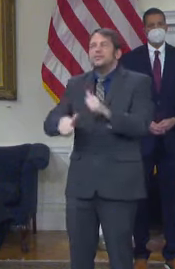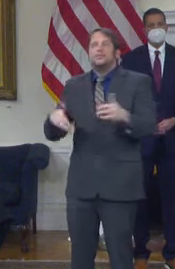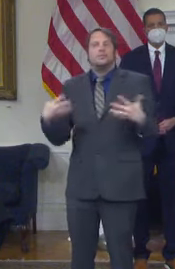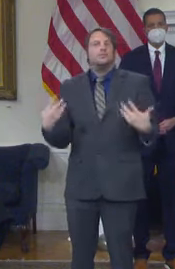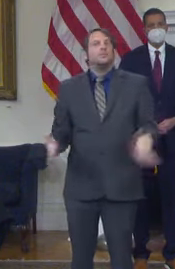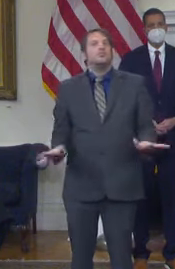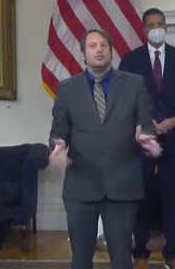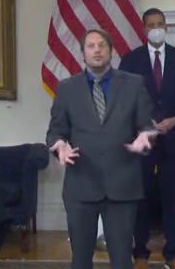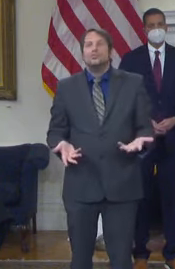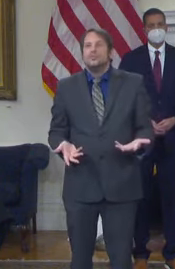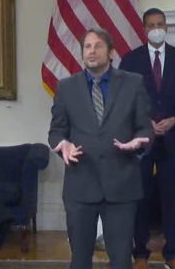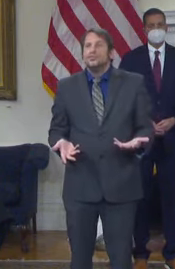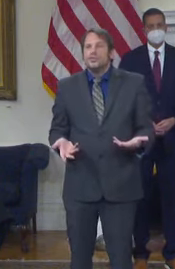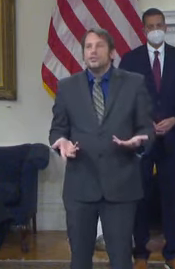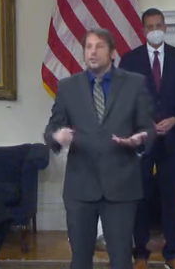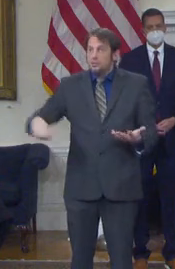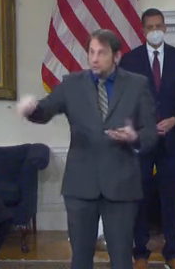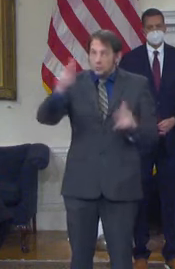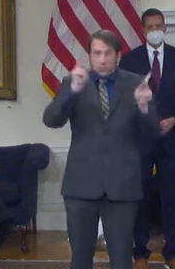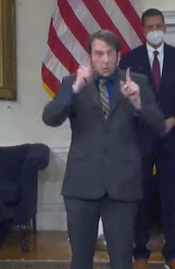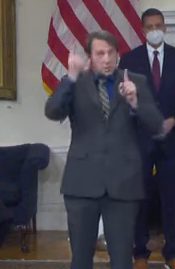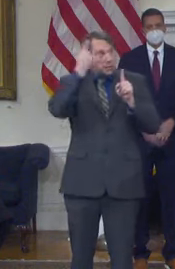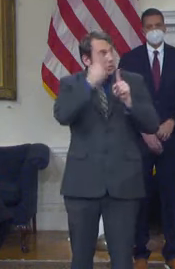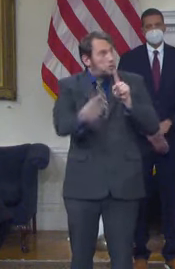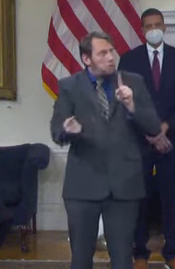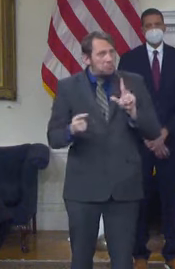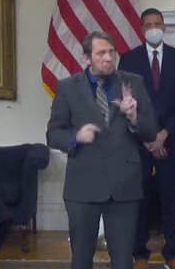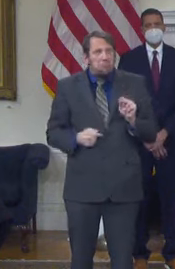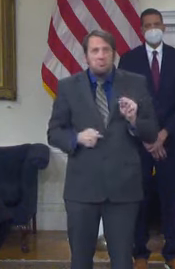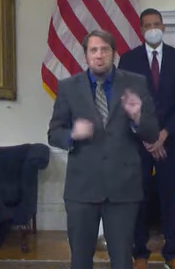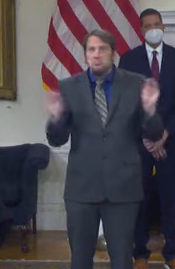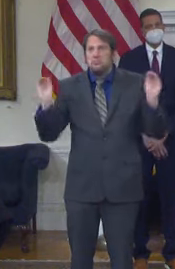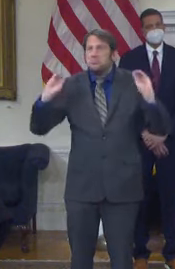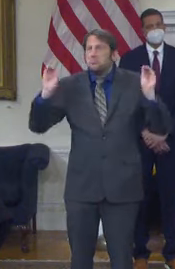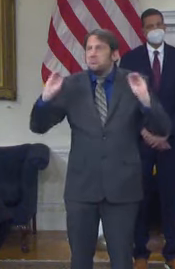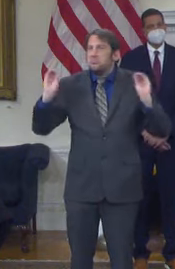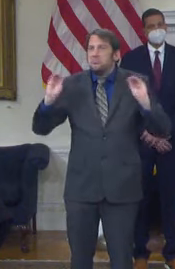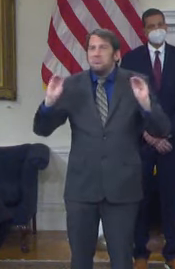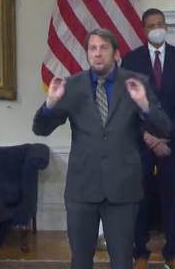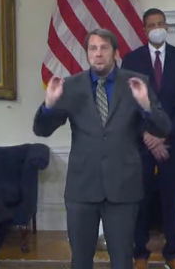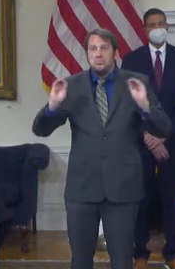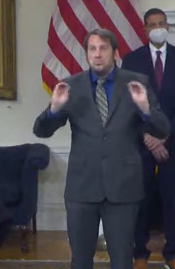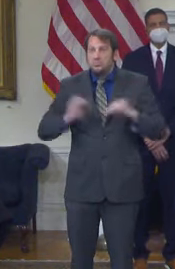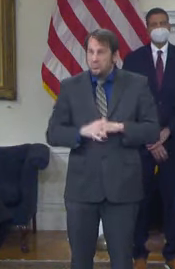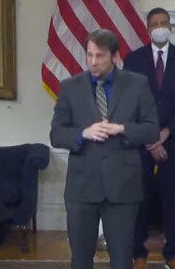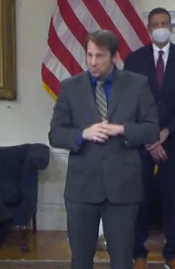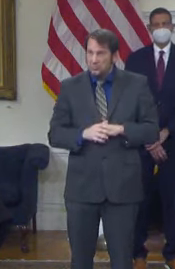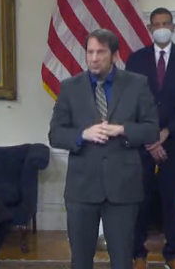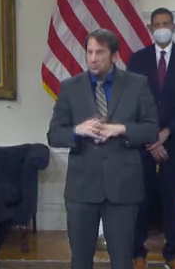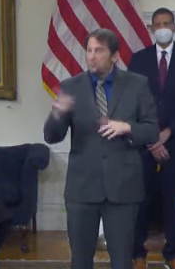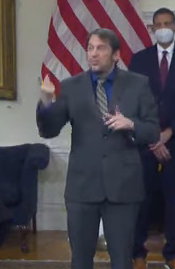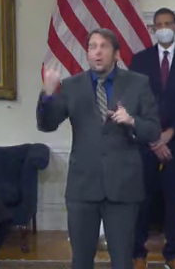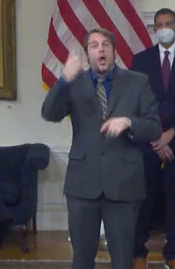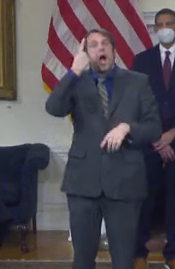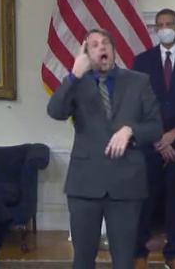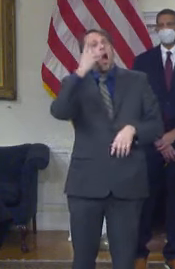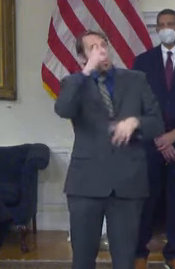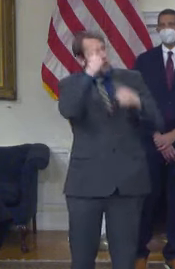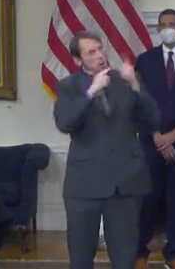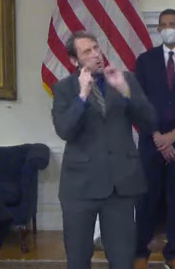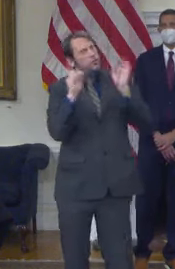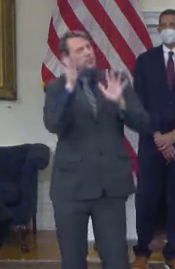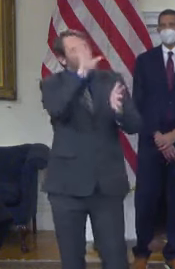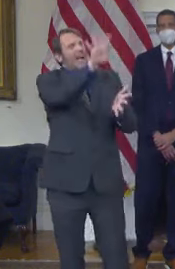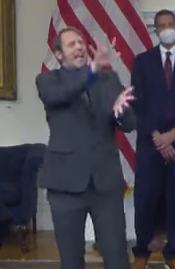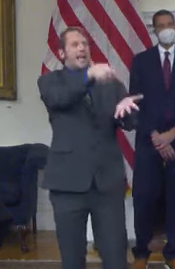actually disagreed with the goal of eliminating the retirement taxes. They simply said, you know, we're not in a position, we can't afford to do this. And now we're going to